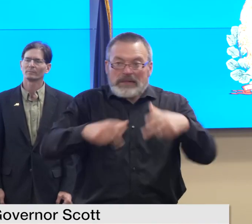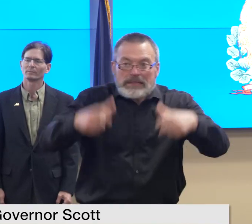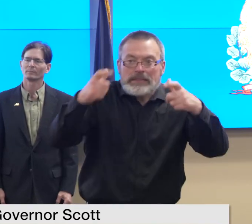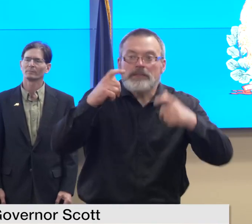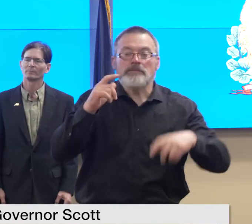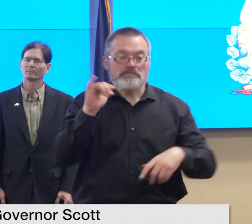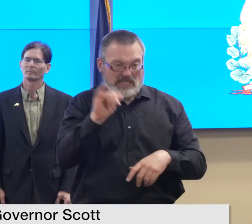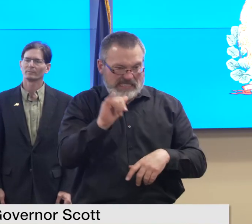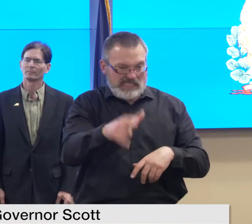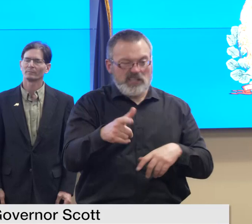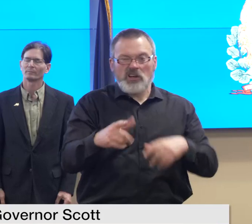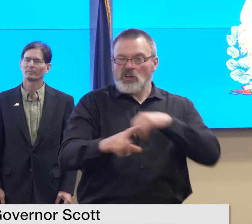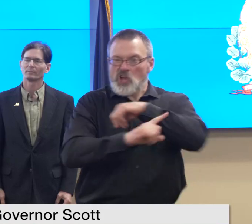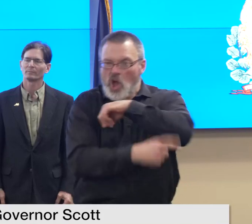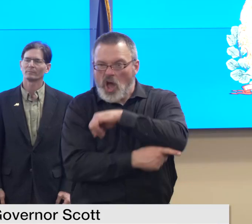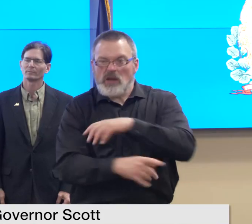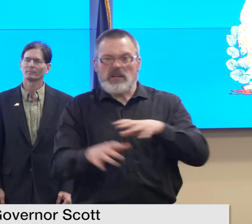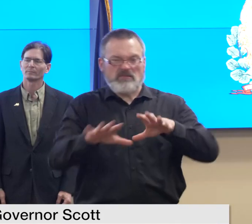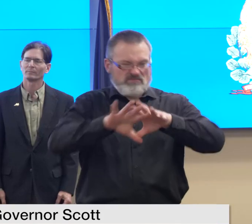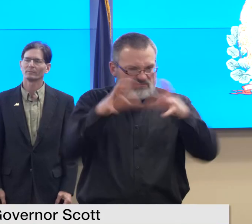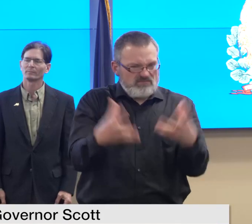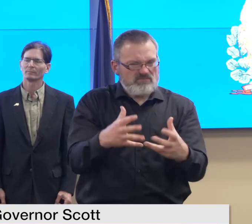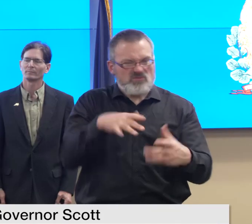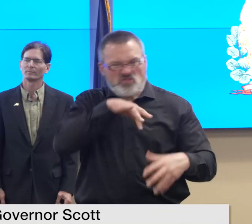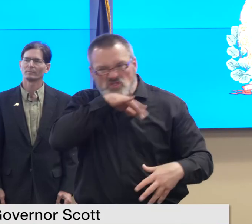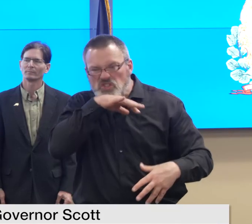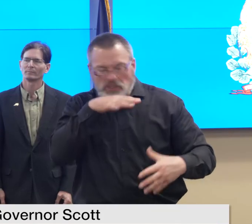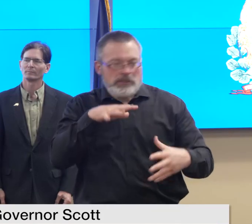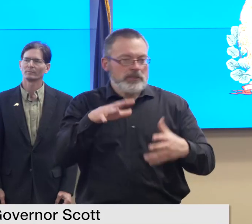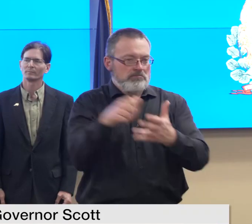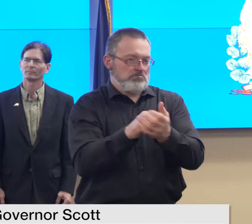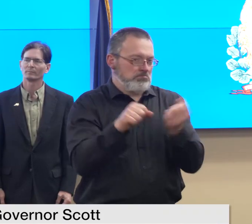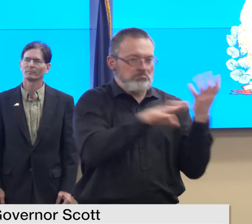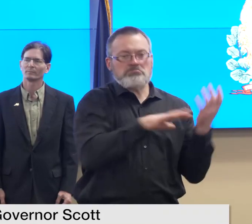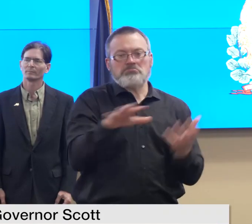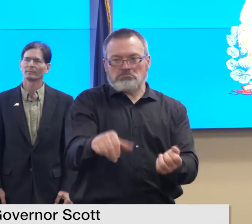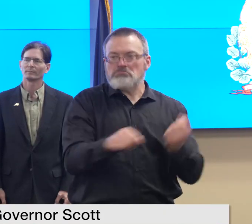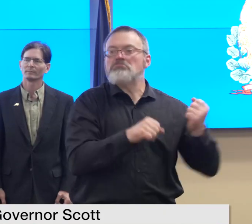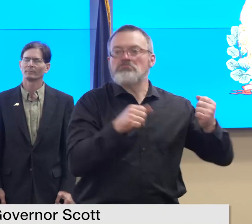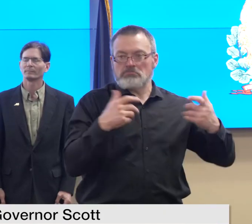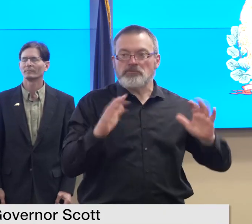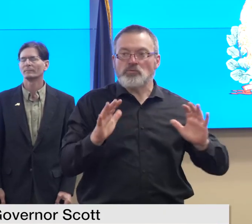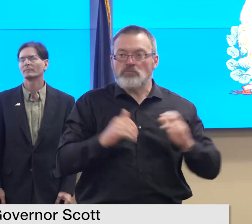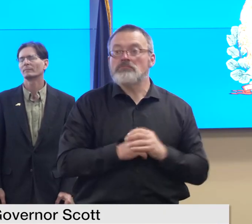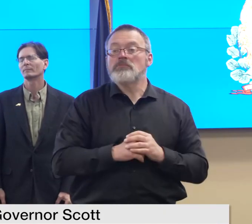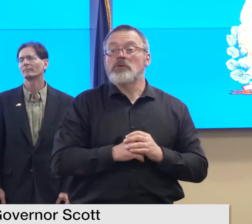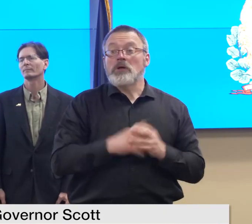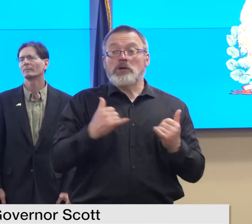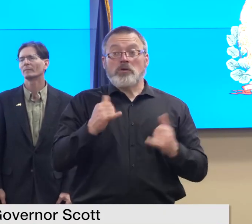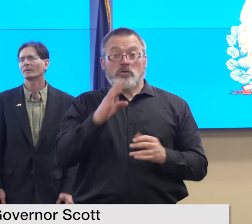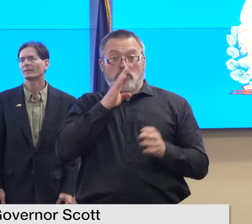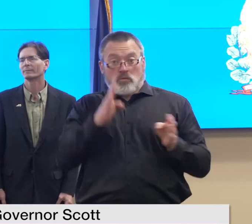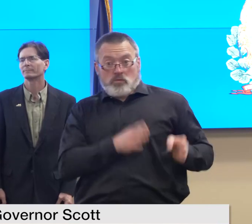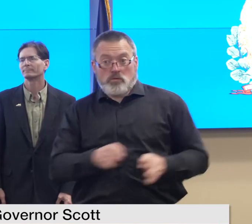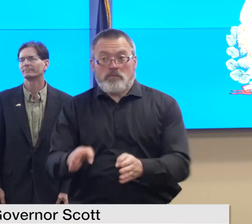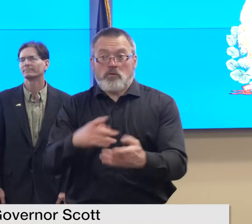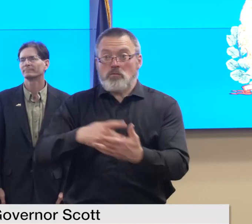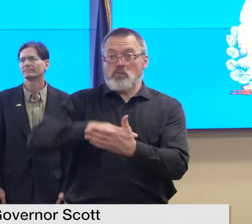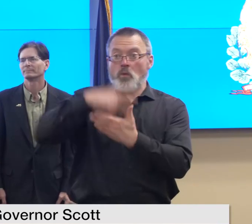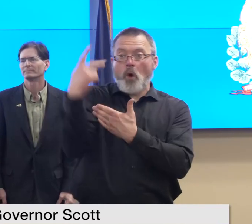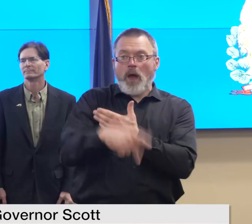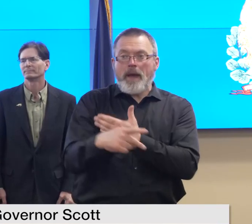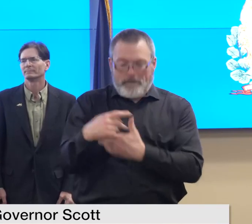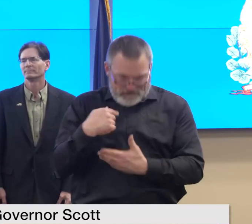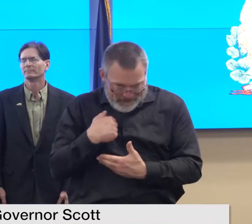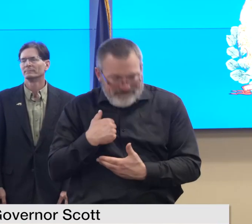disposal of contaminated materials the rivers program is providing direct technical assistance to towns